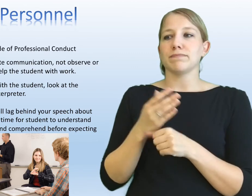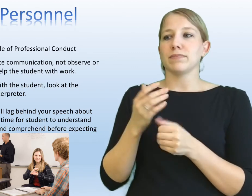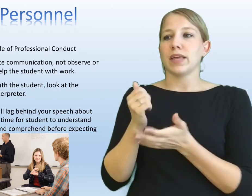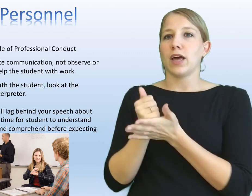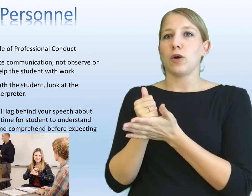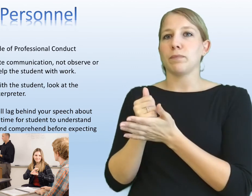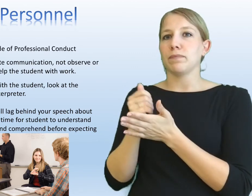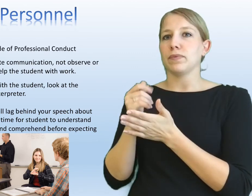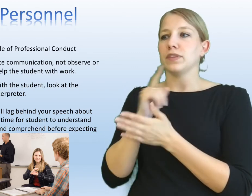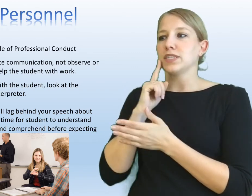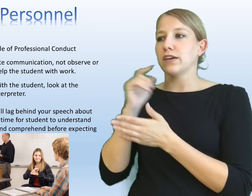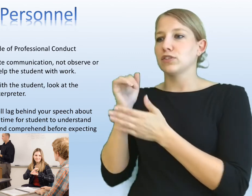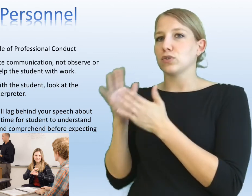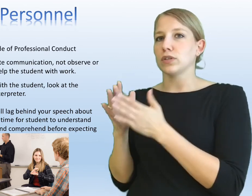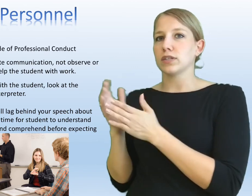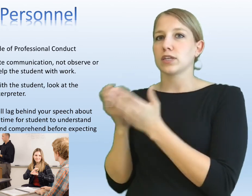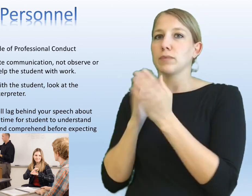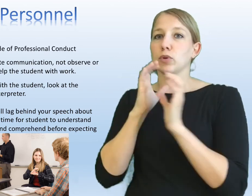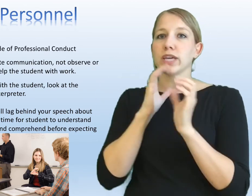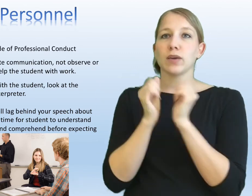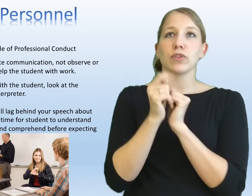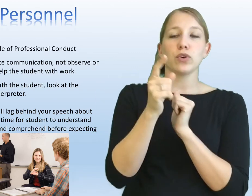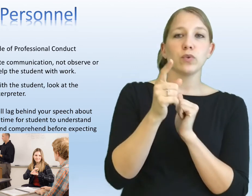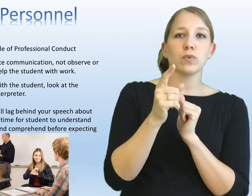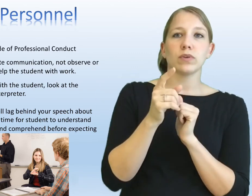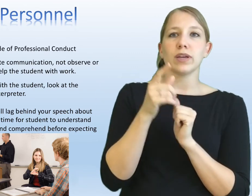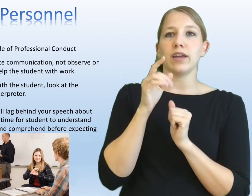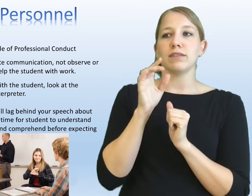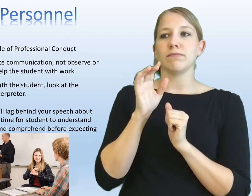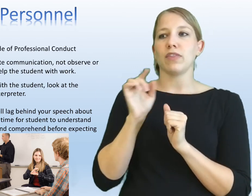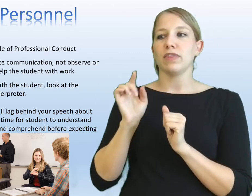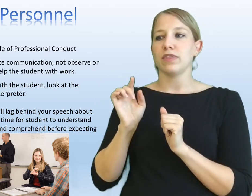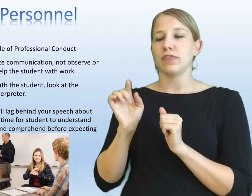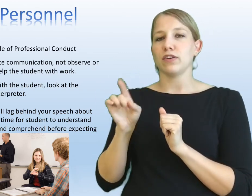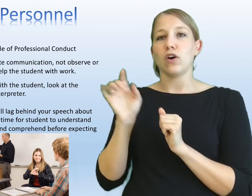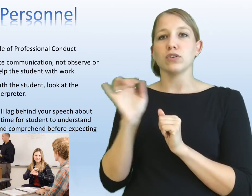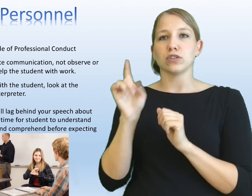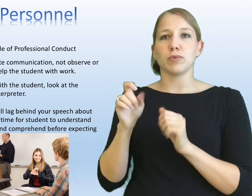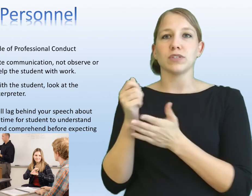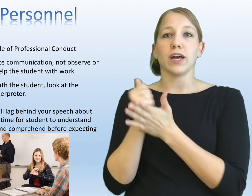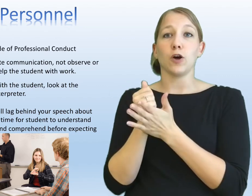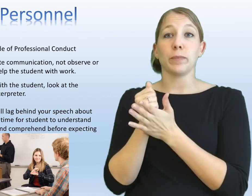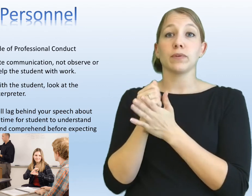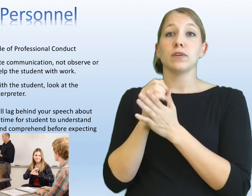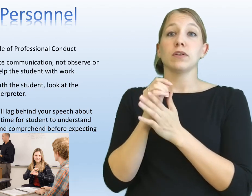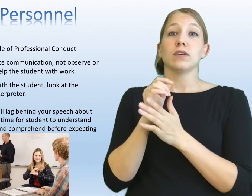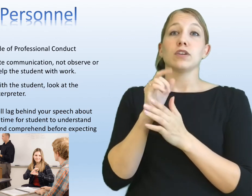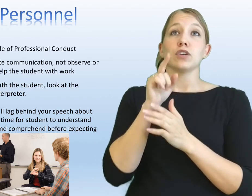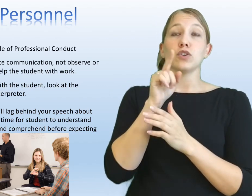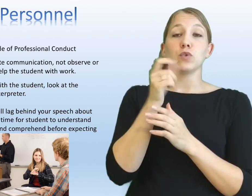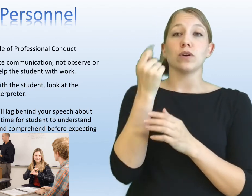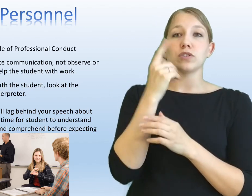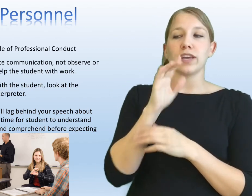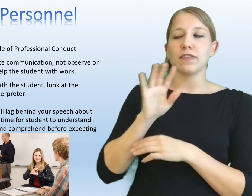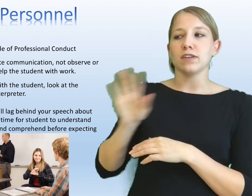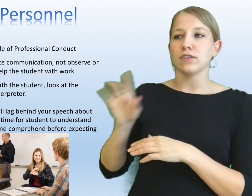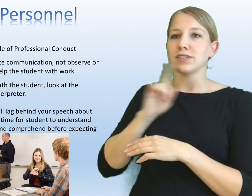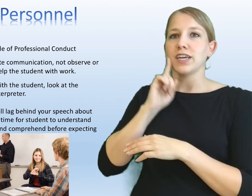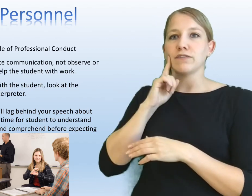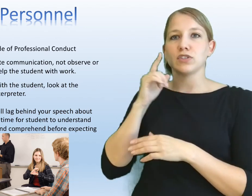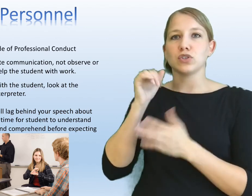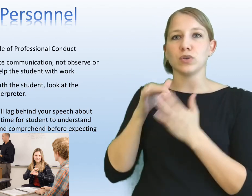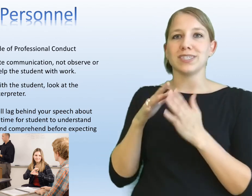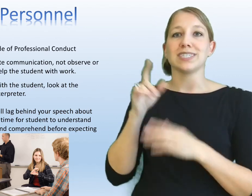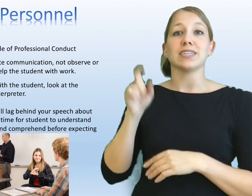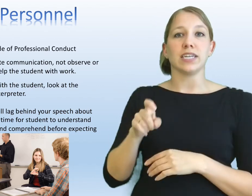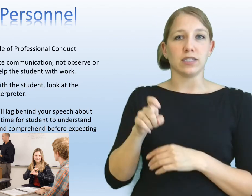is to help the deaf students communicate with you. They are also supposed to help you understand their